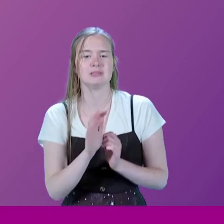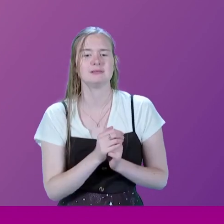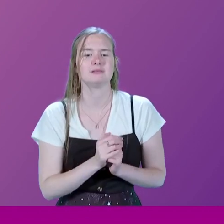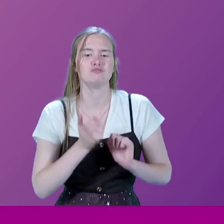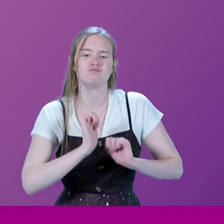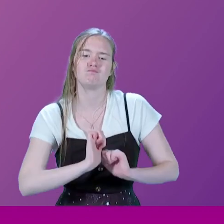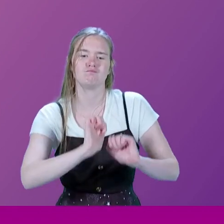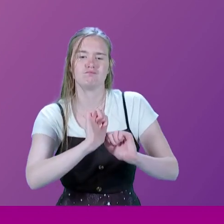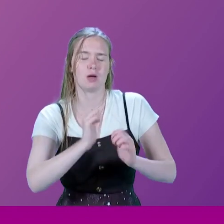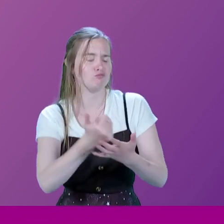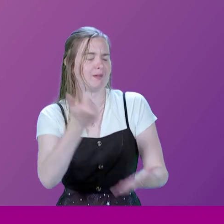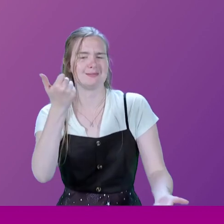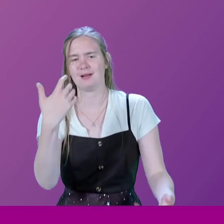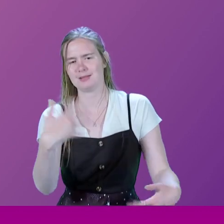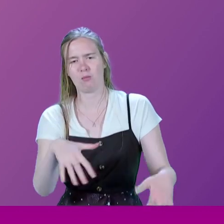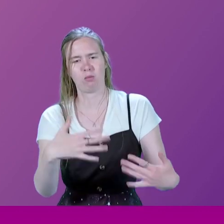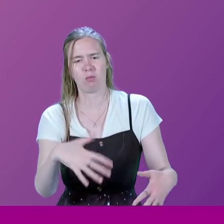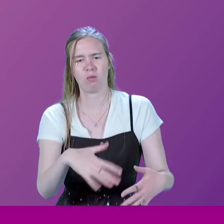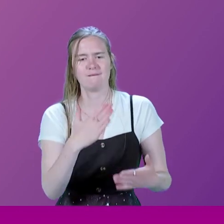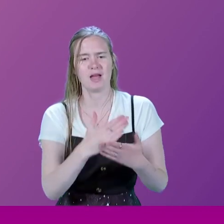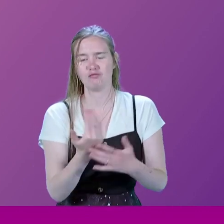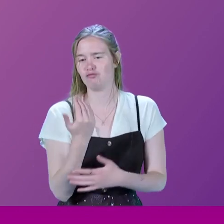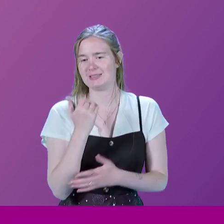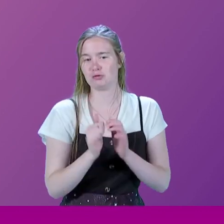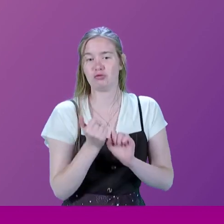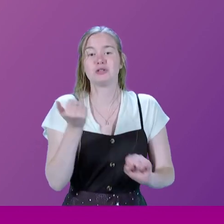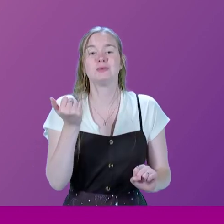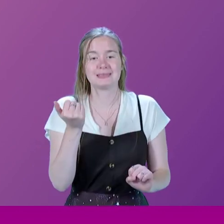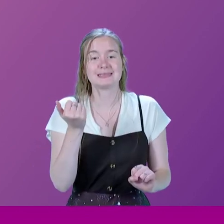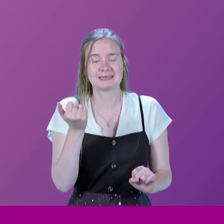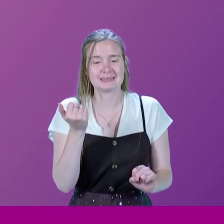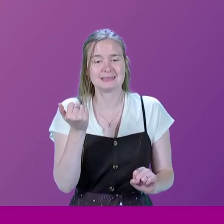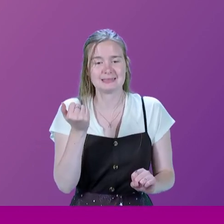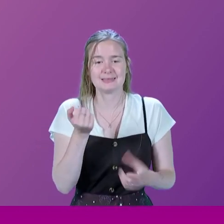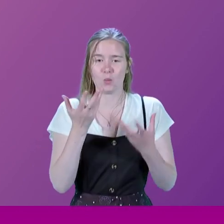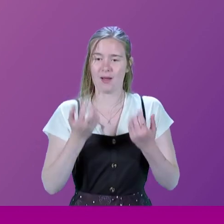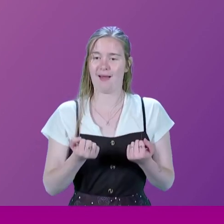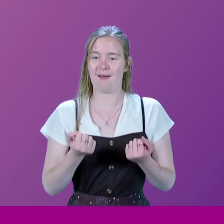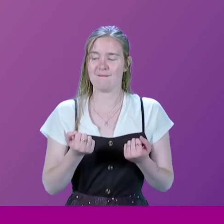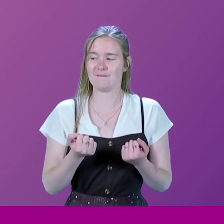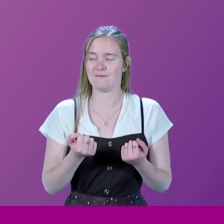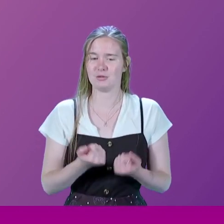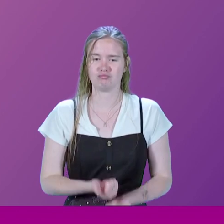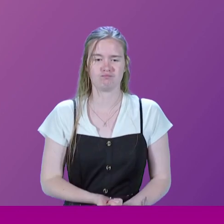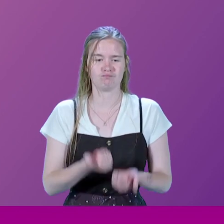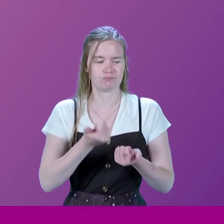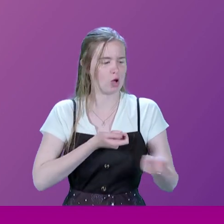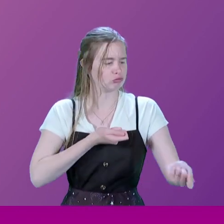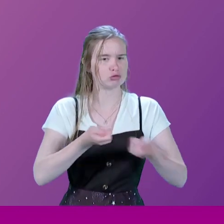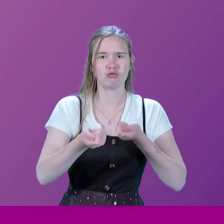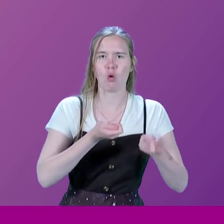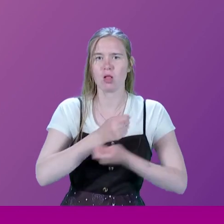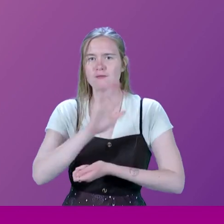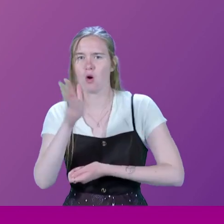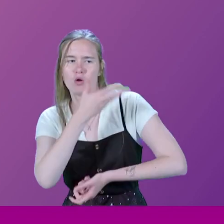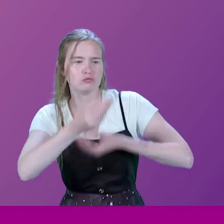is brilliant. You know, fairly recent graduate, will have such control over all